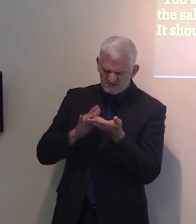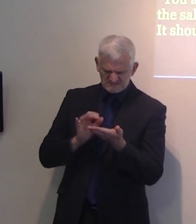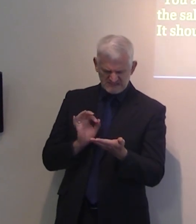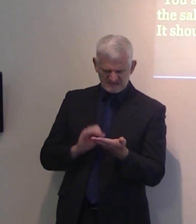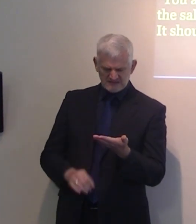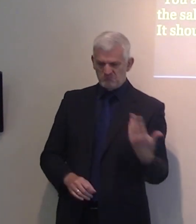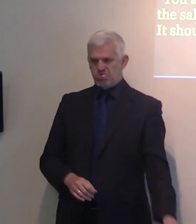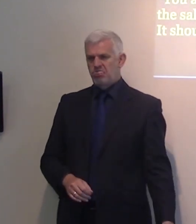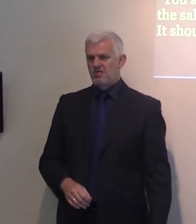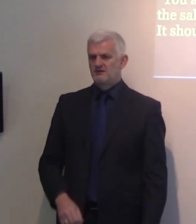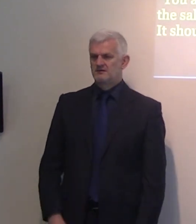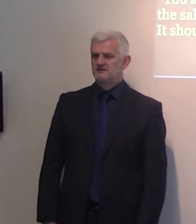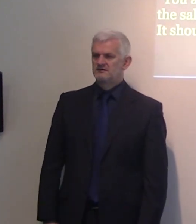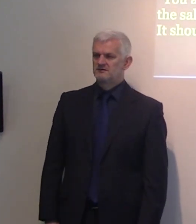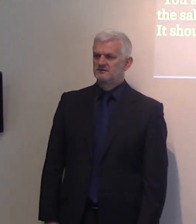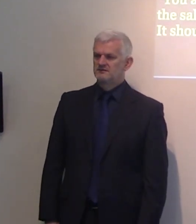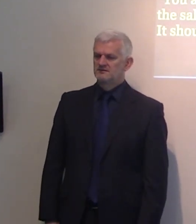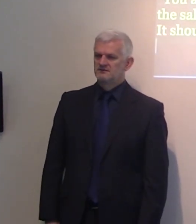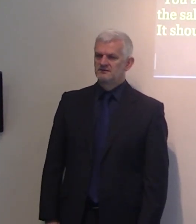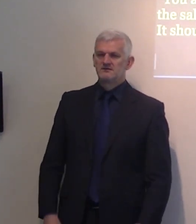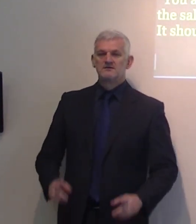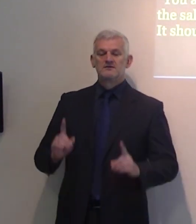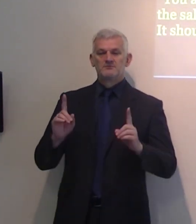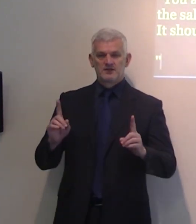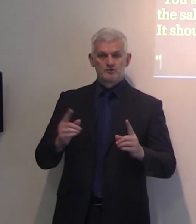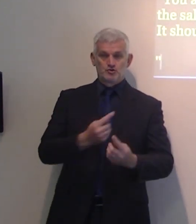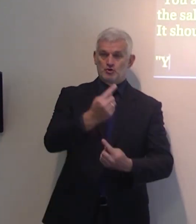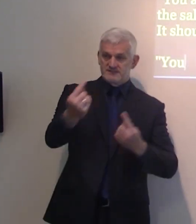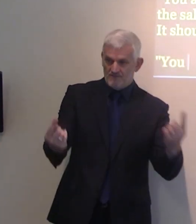Salt. Ye are the salt of the earth.